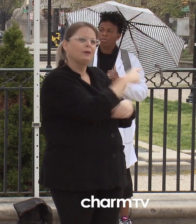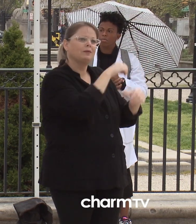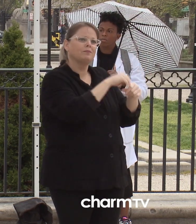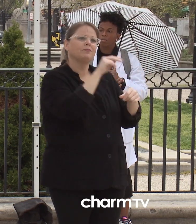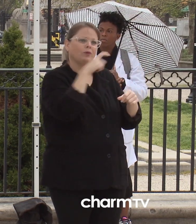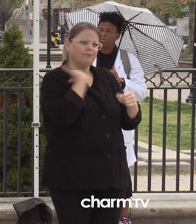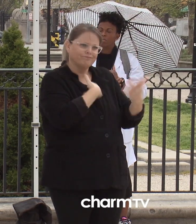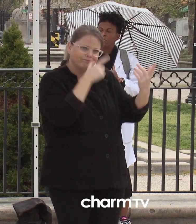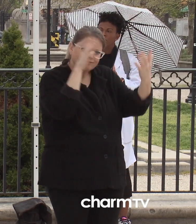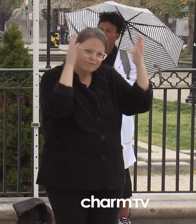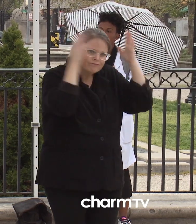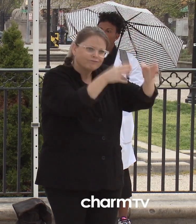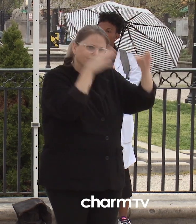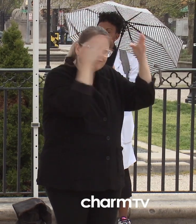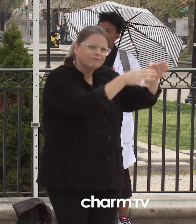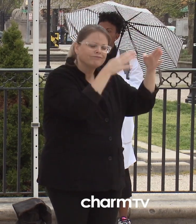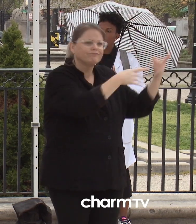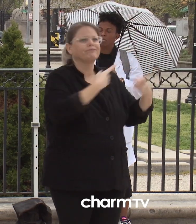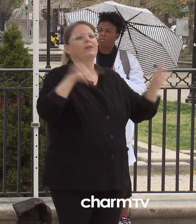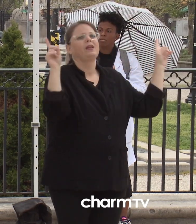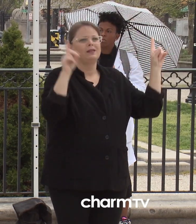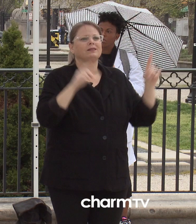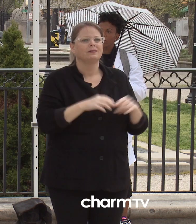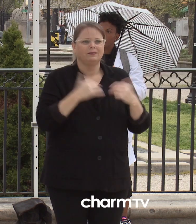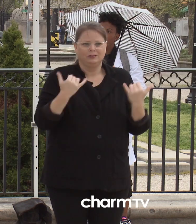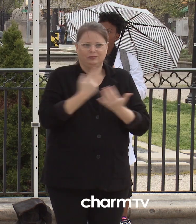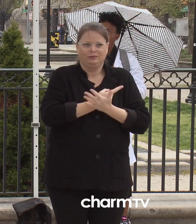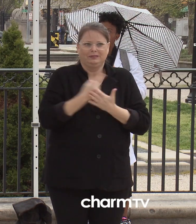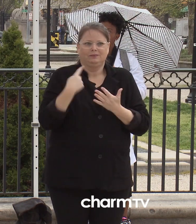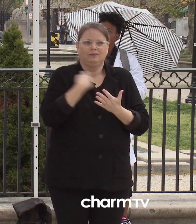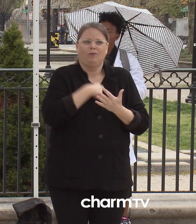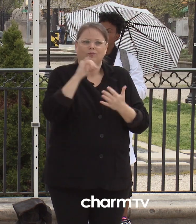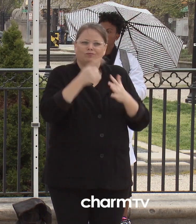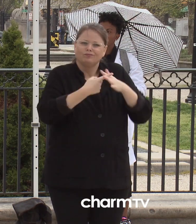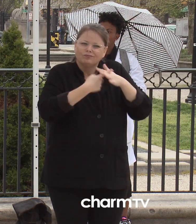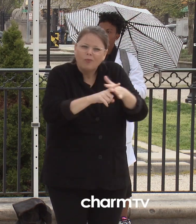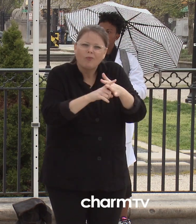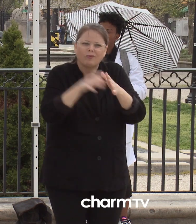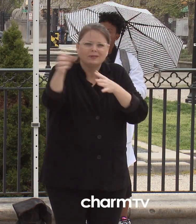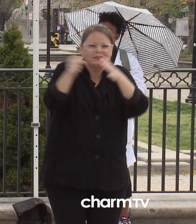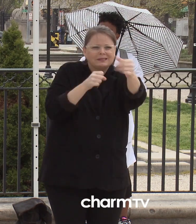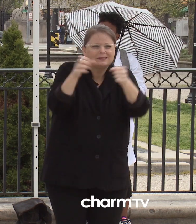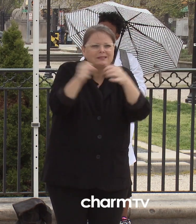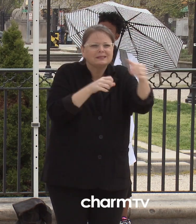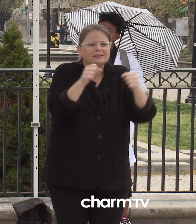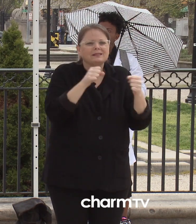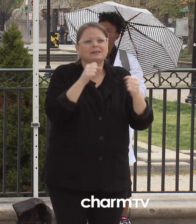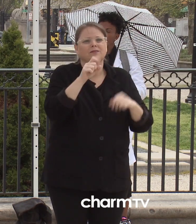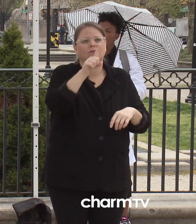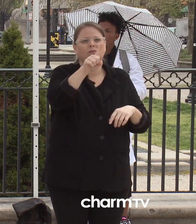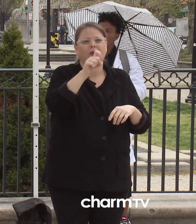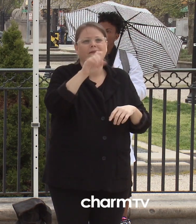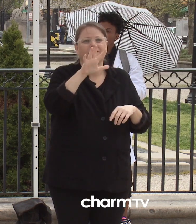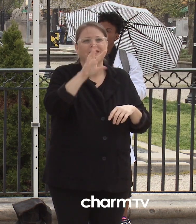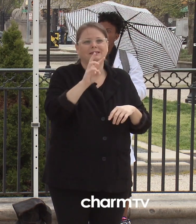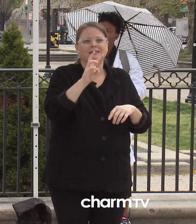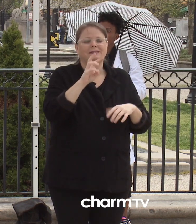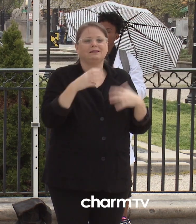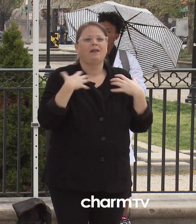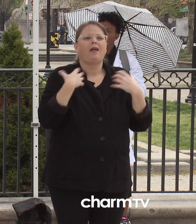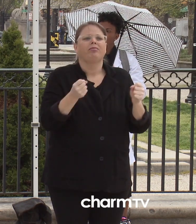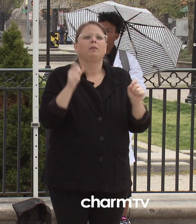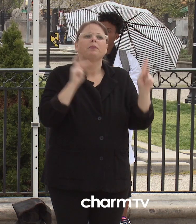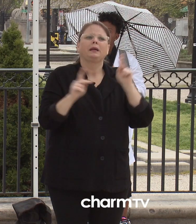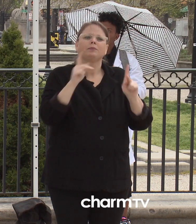week, we've begun the process of relocating 150 vulnerable but healthy individuals from our